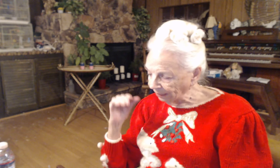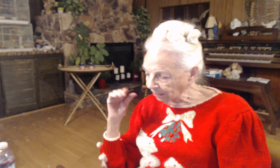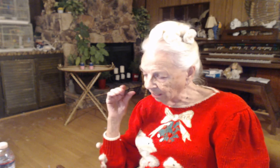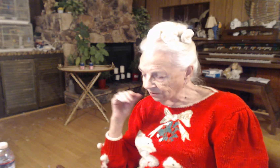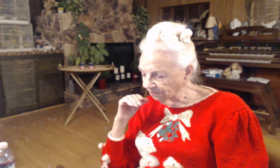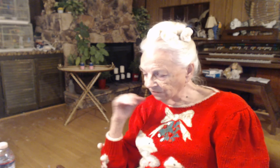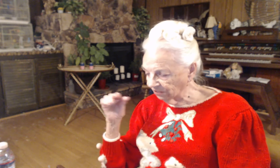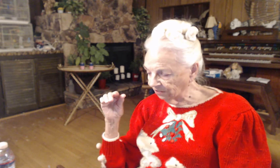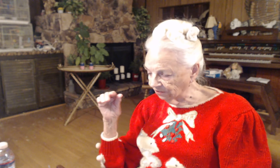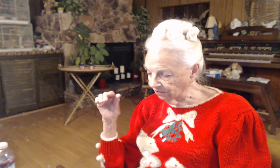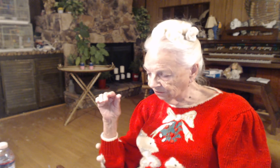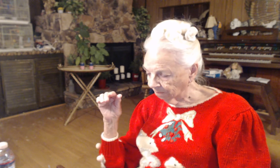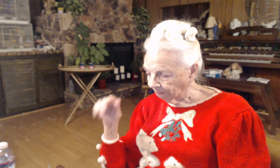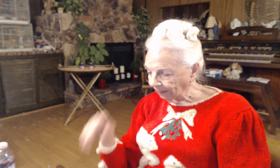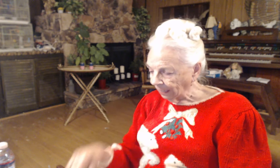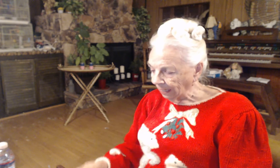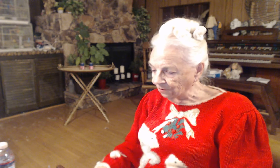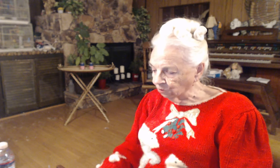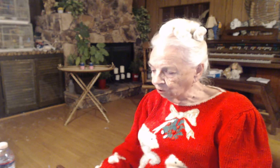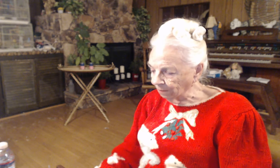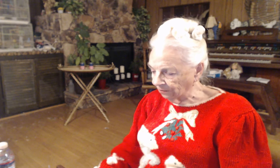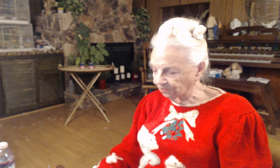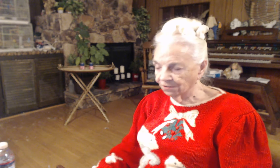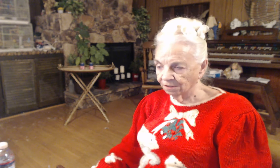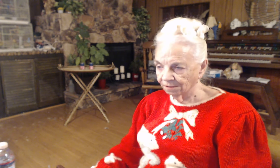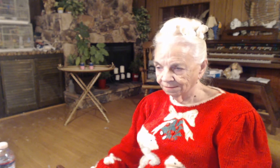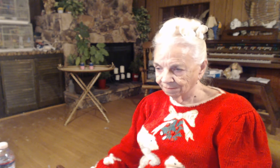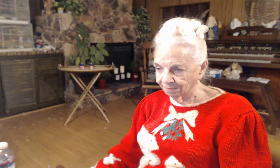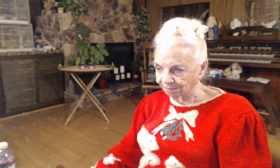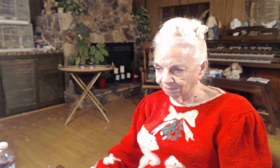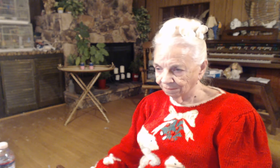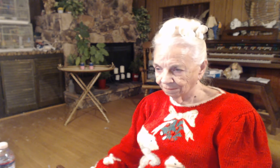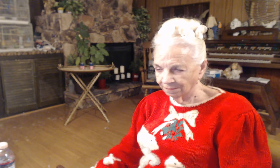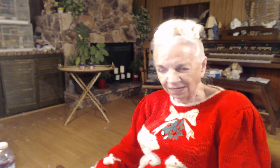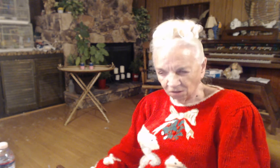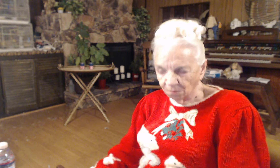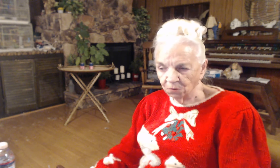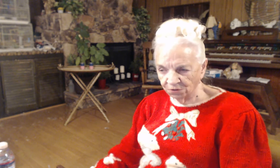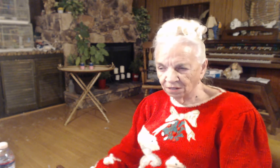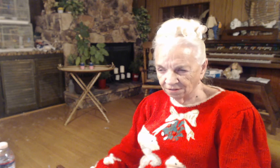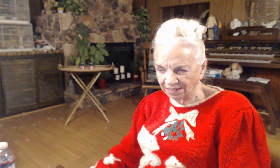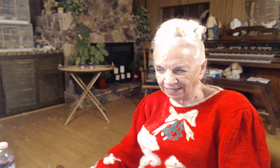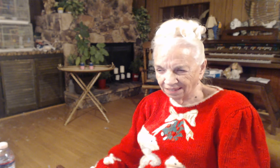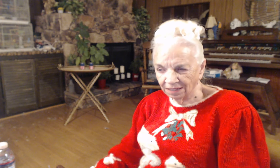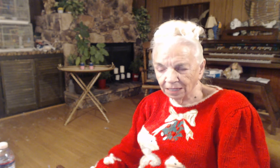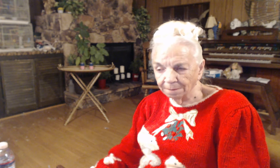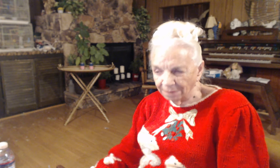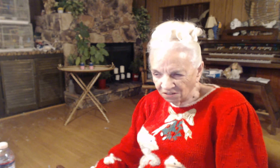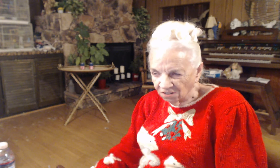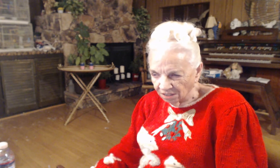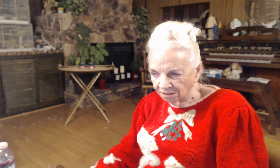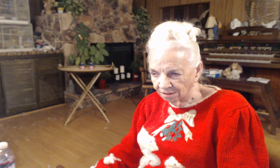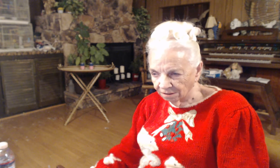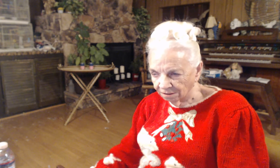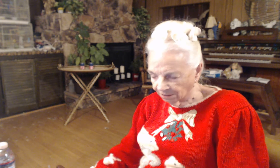kinds of diseases and torments. That almost sounds like a mental type,